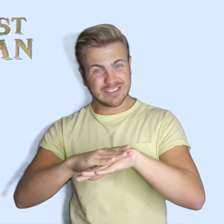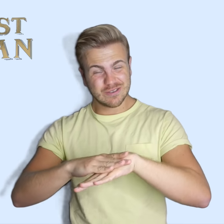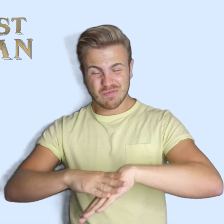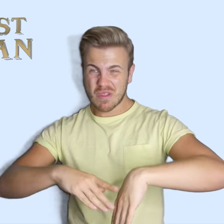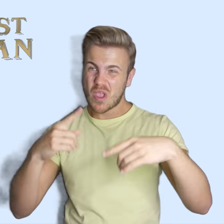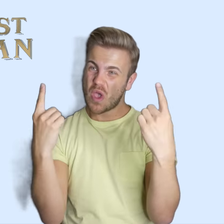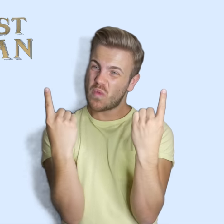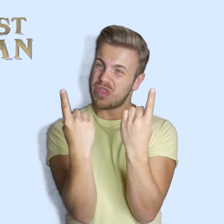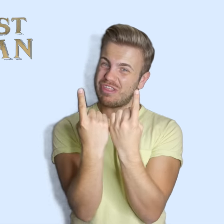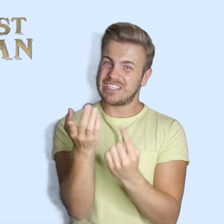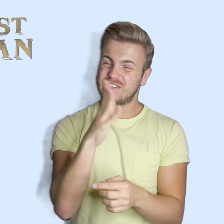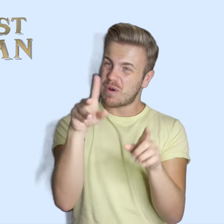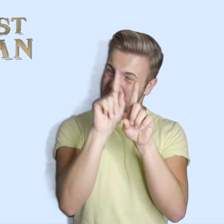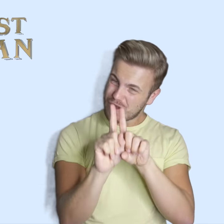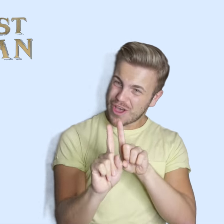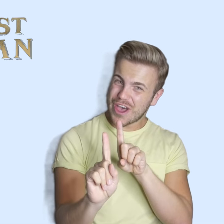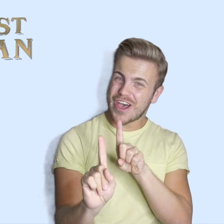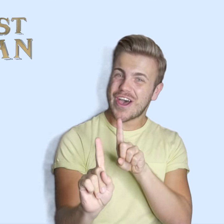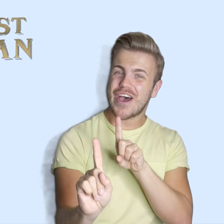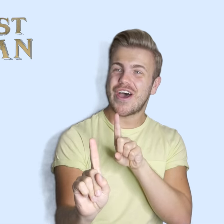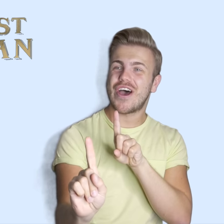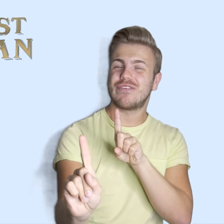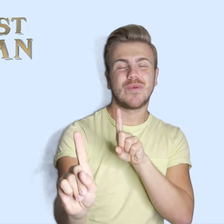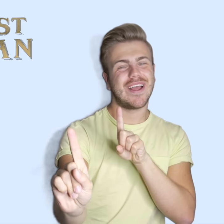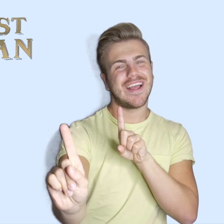With things from far away